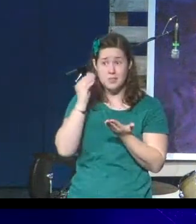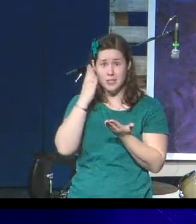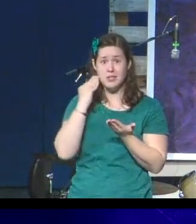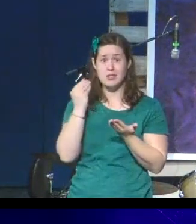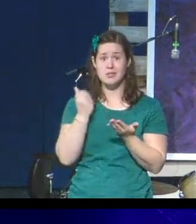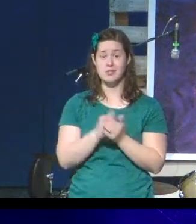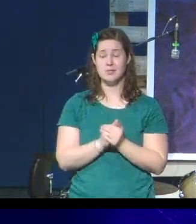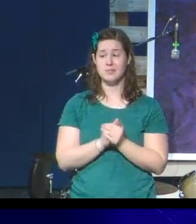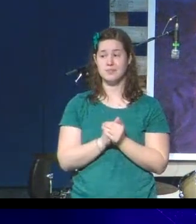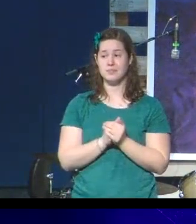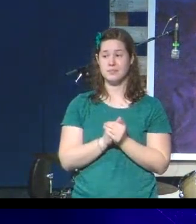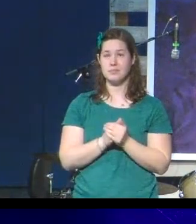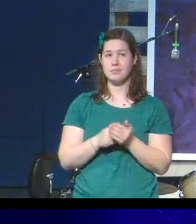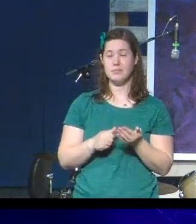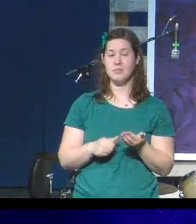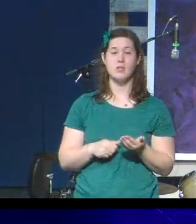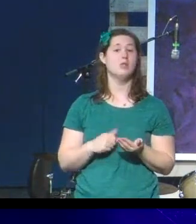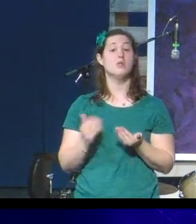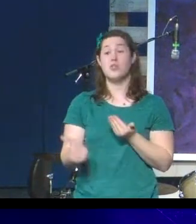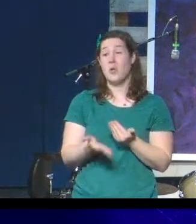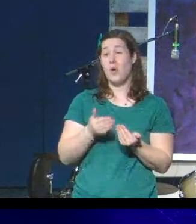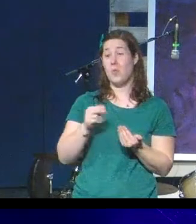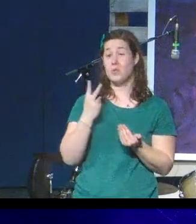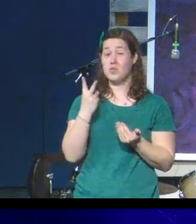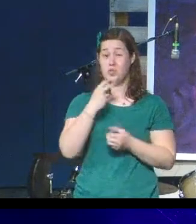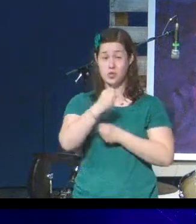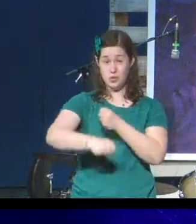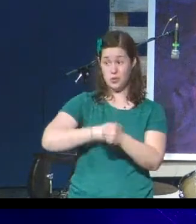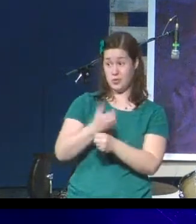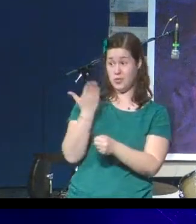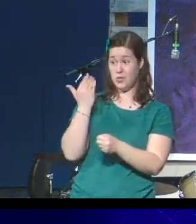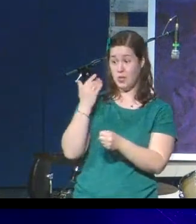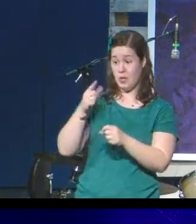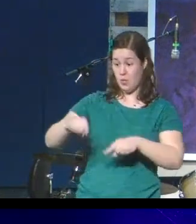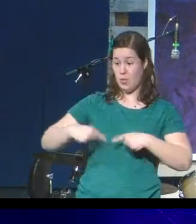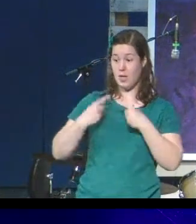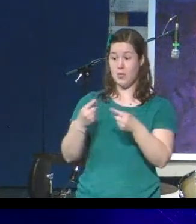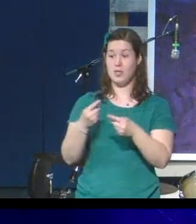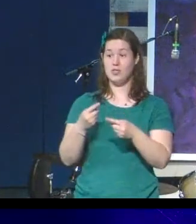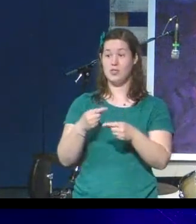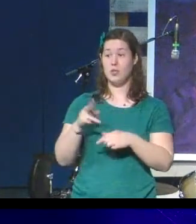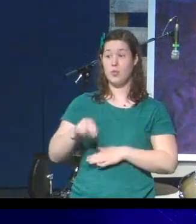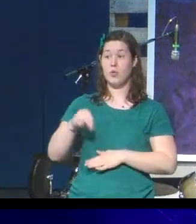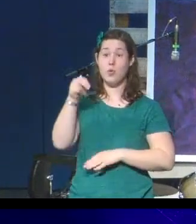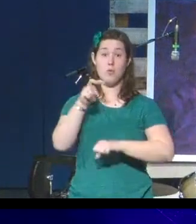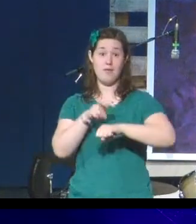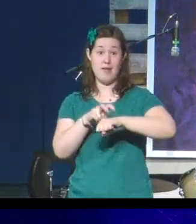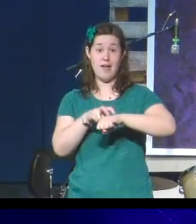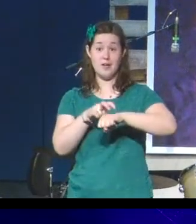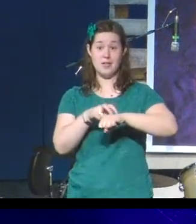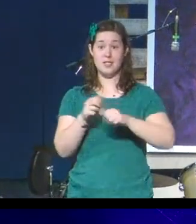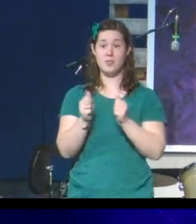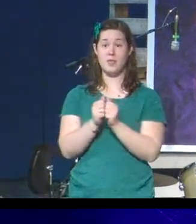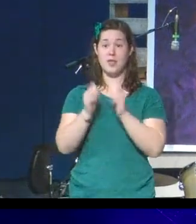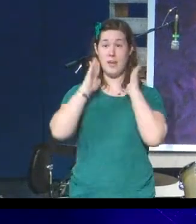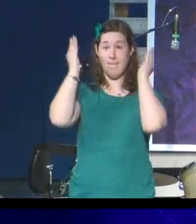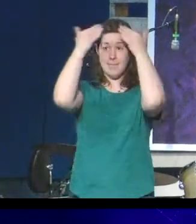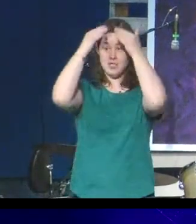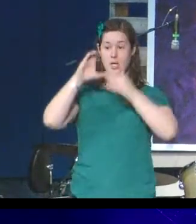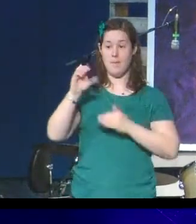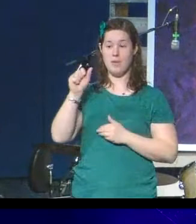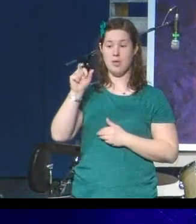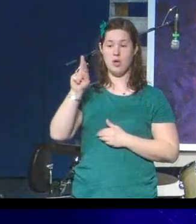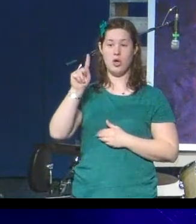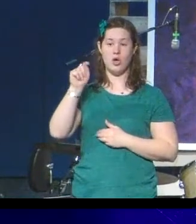Almost two years ago, I went to Northern Ireland with Bishop Carter and several other United Methodist clergy to study firsthand some of the